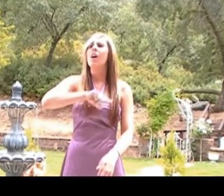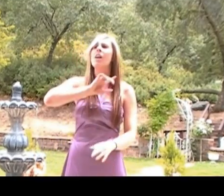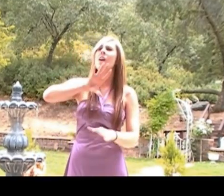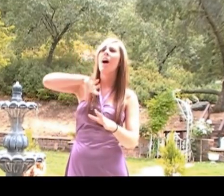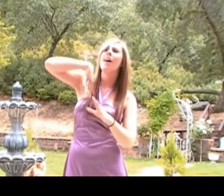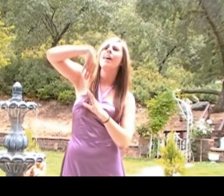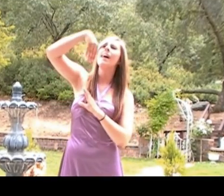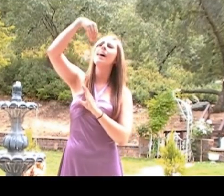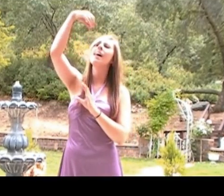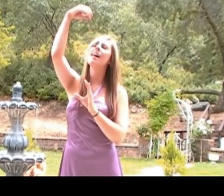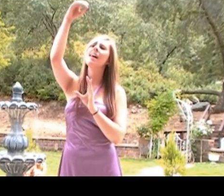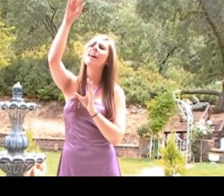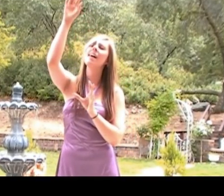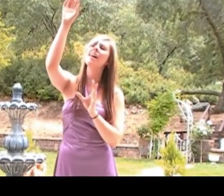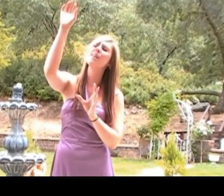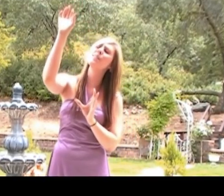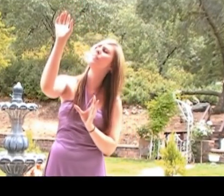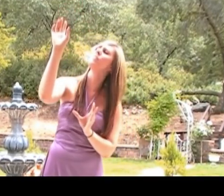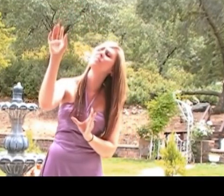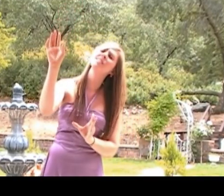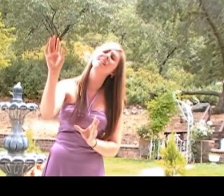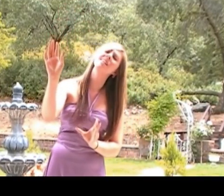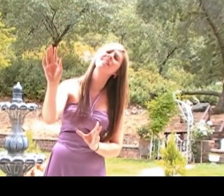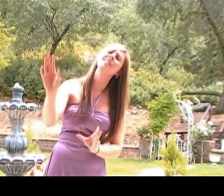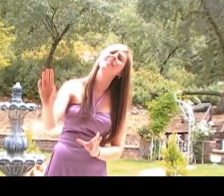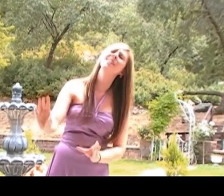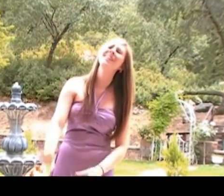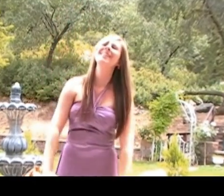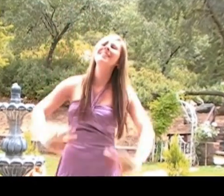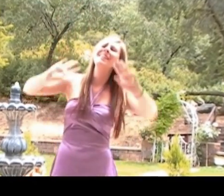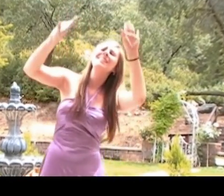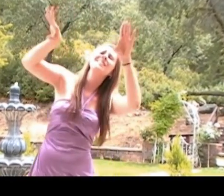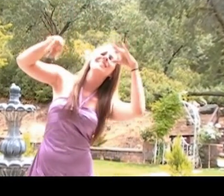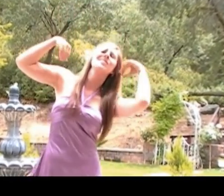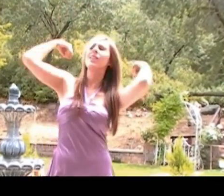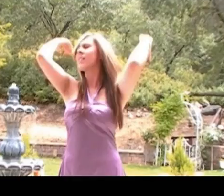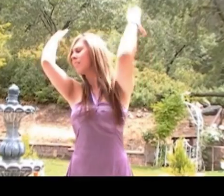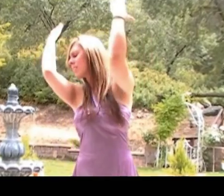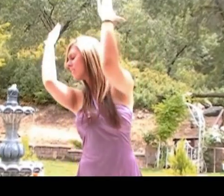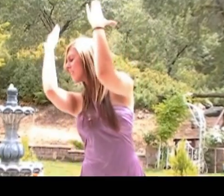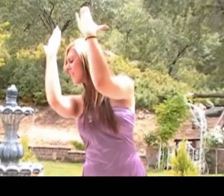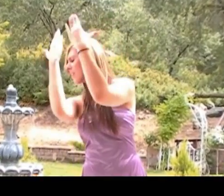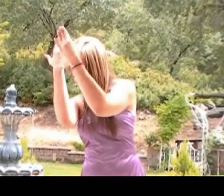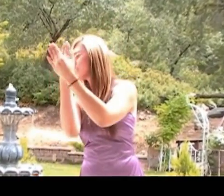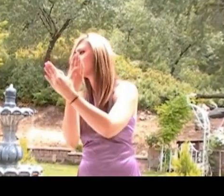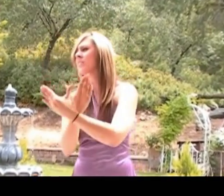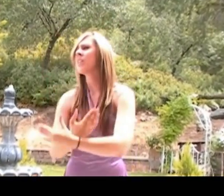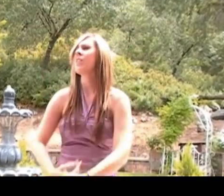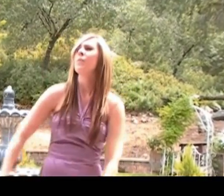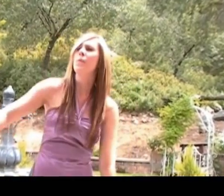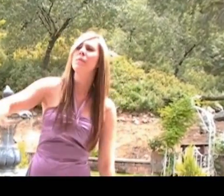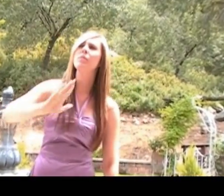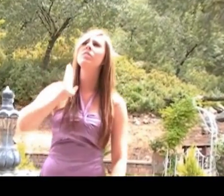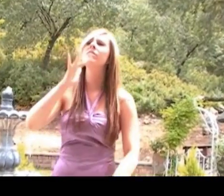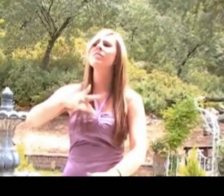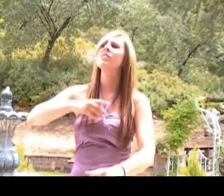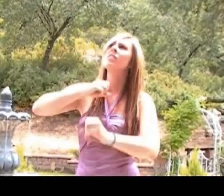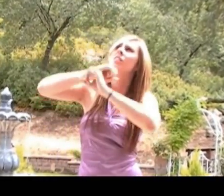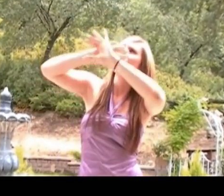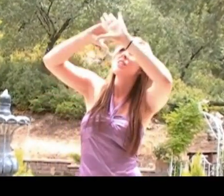are out there In the dark We'll dream We'll